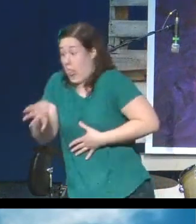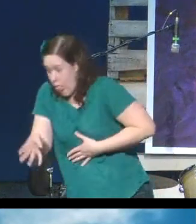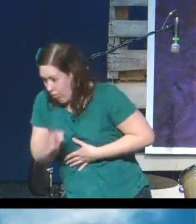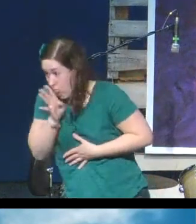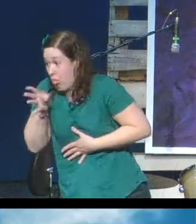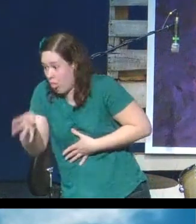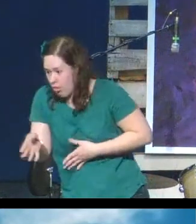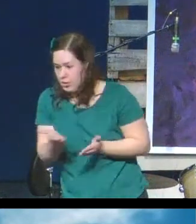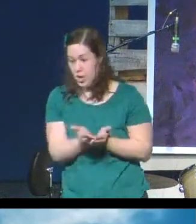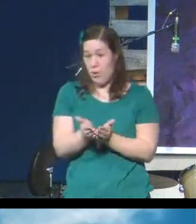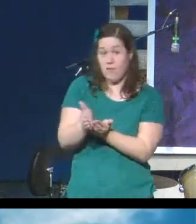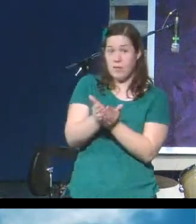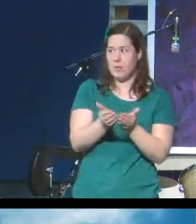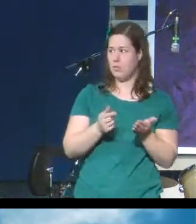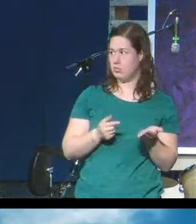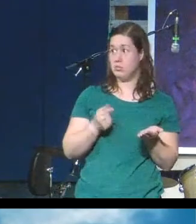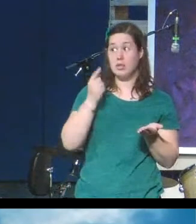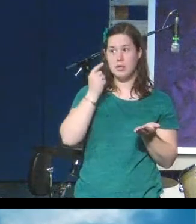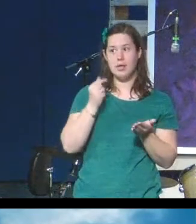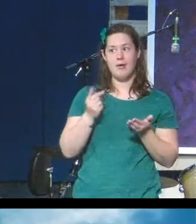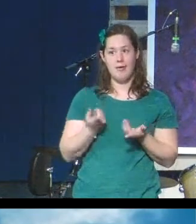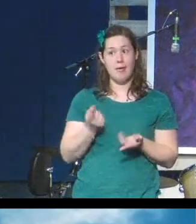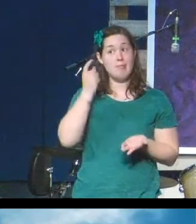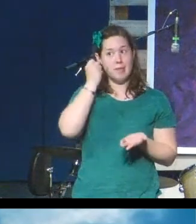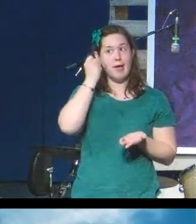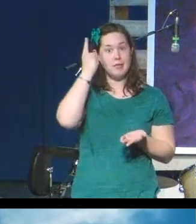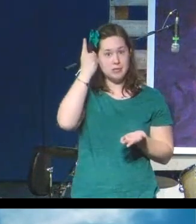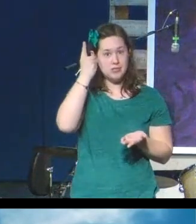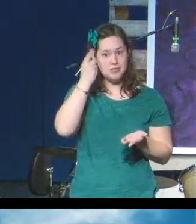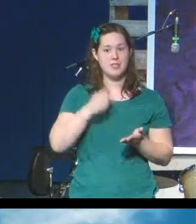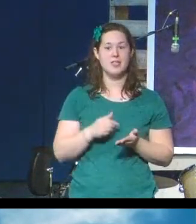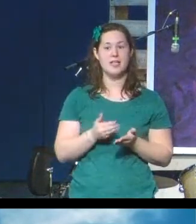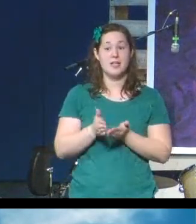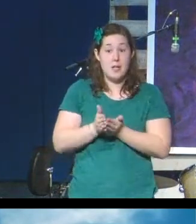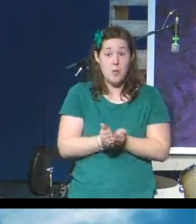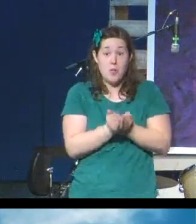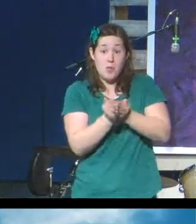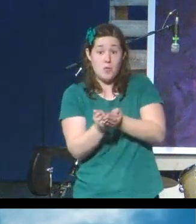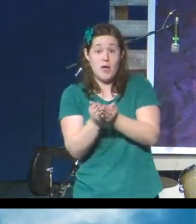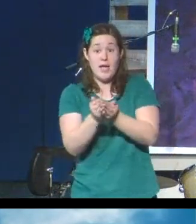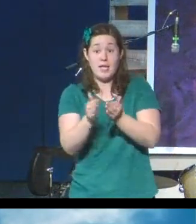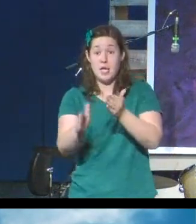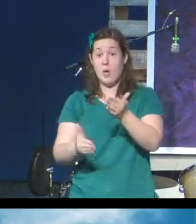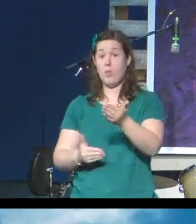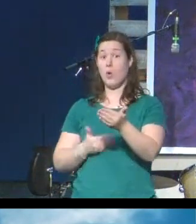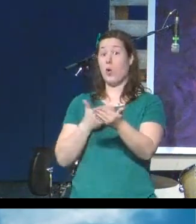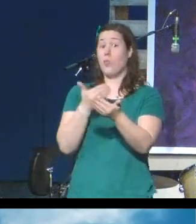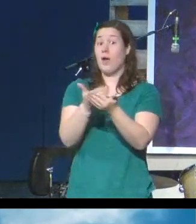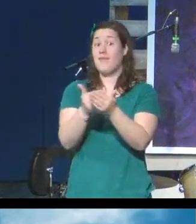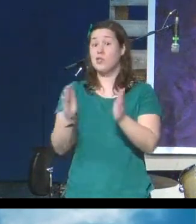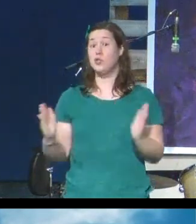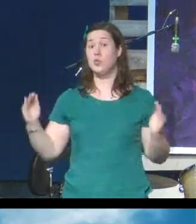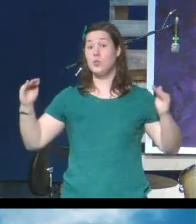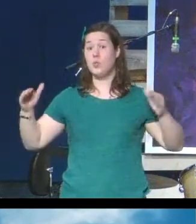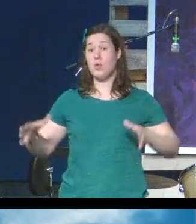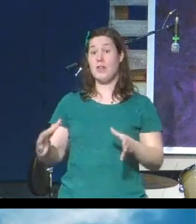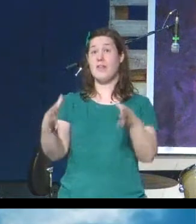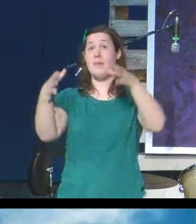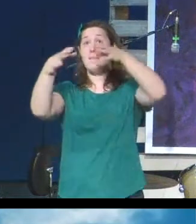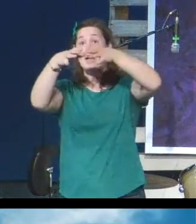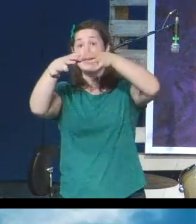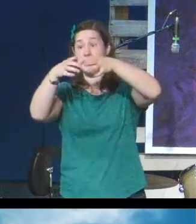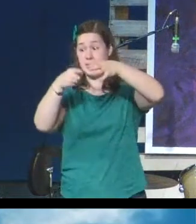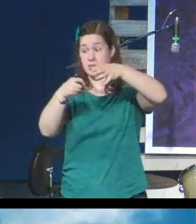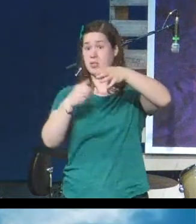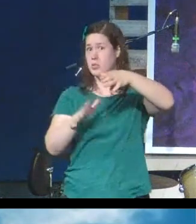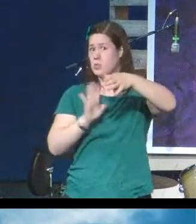time we actually got there. The boat ride to the mountain was just fine. It was smooth. But as we got there, the heat and the force of the pressure was so